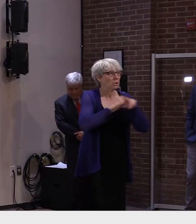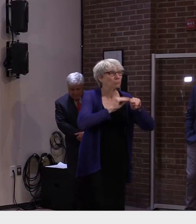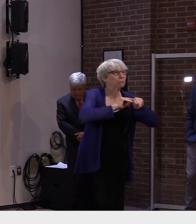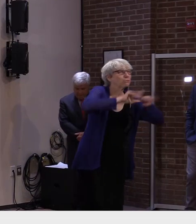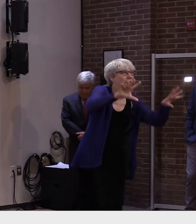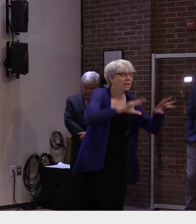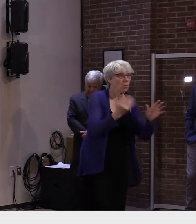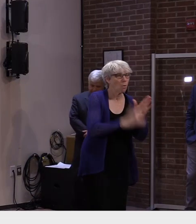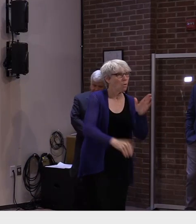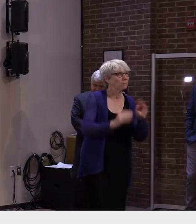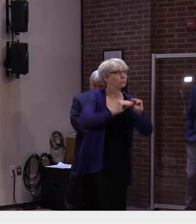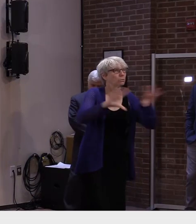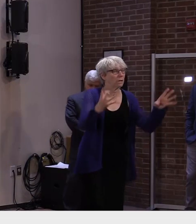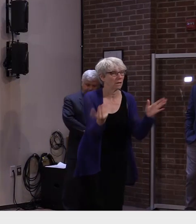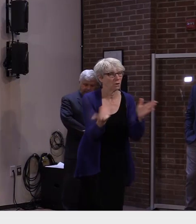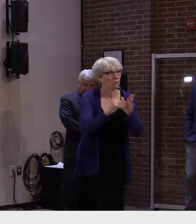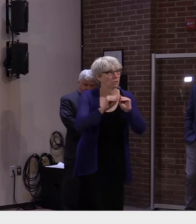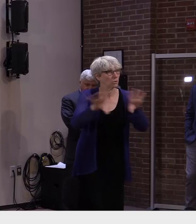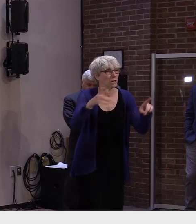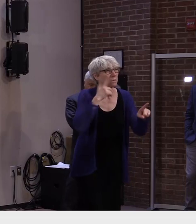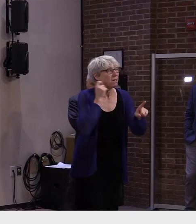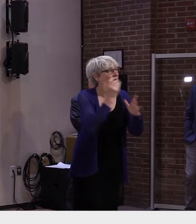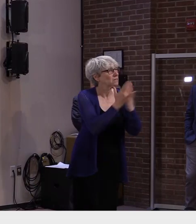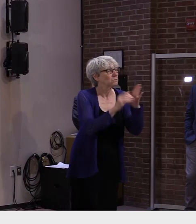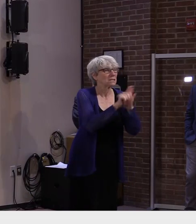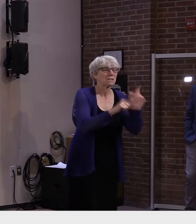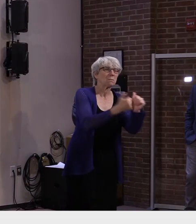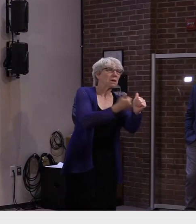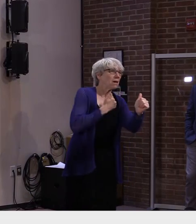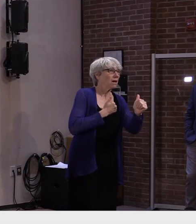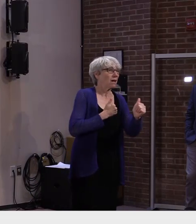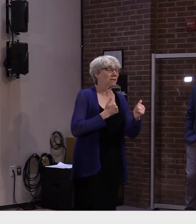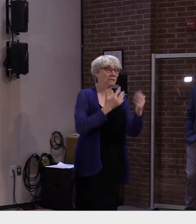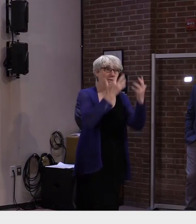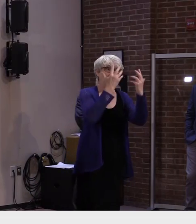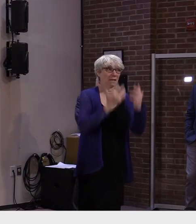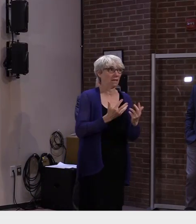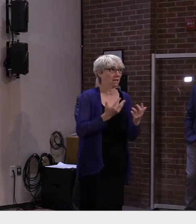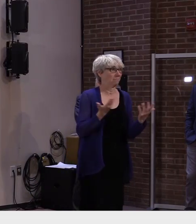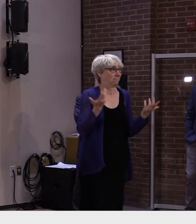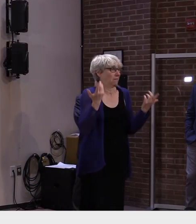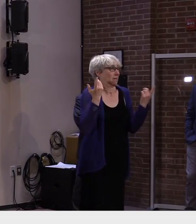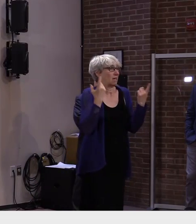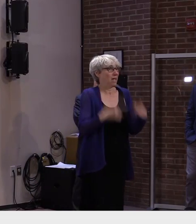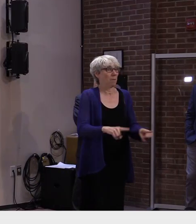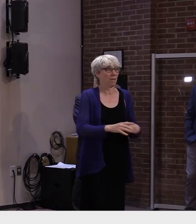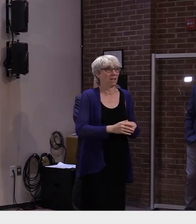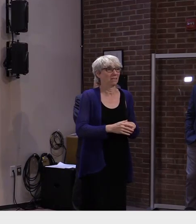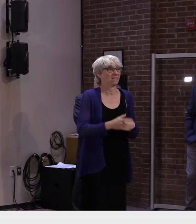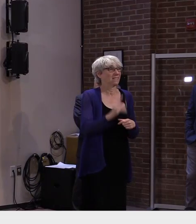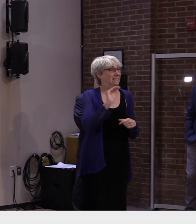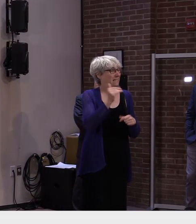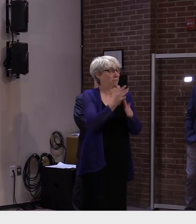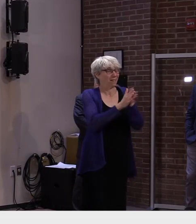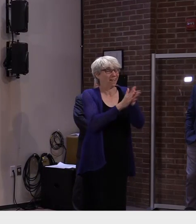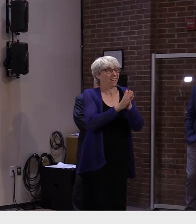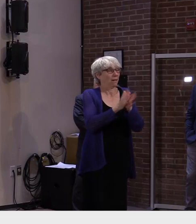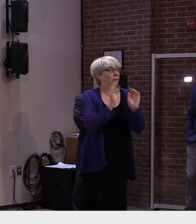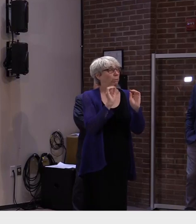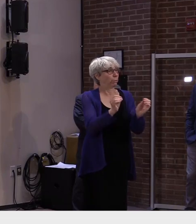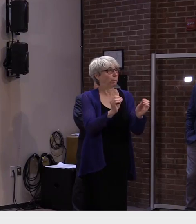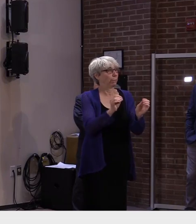different populations. So this is the result of that lack of effort in terms of vaccination.